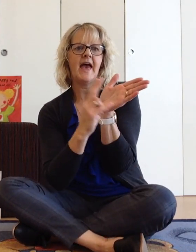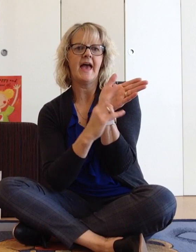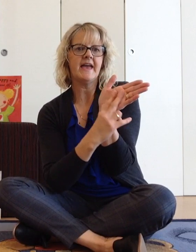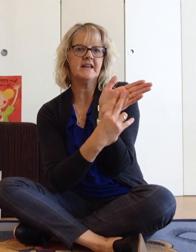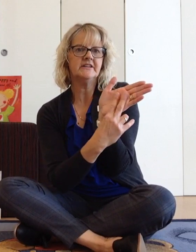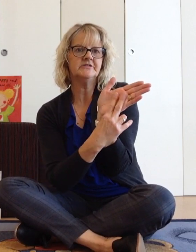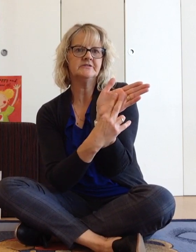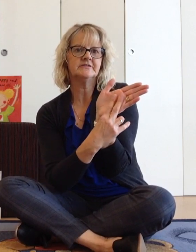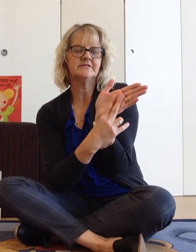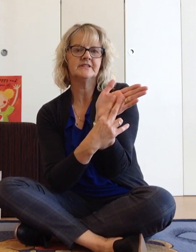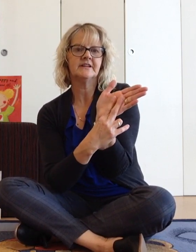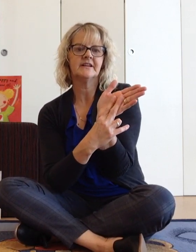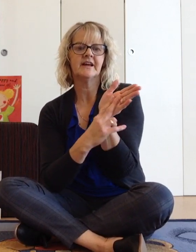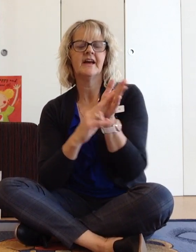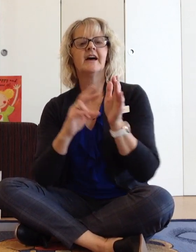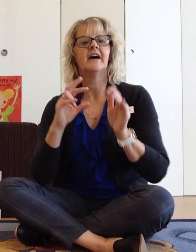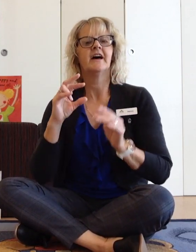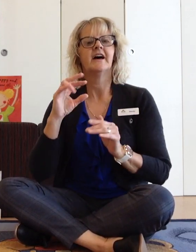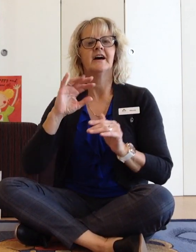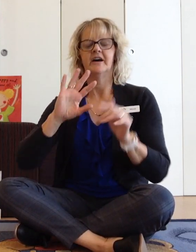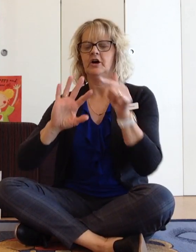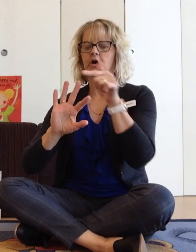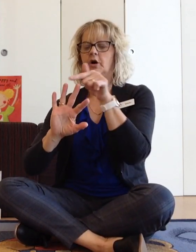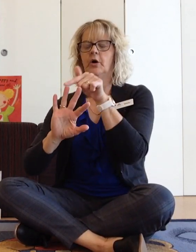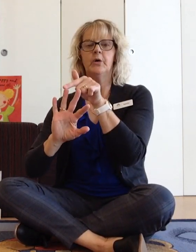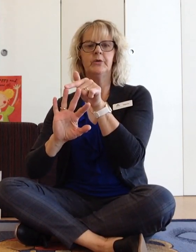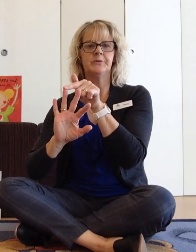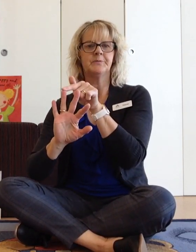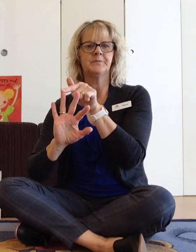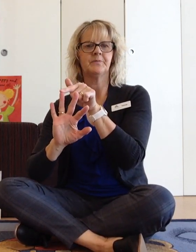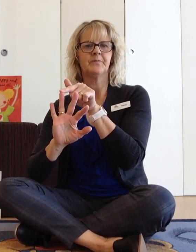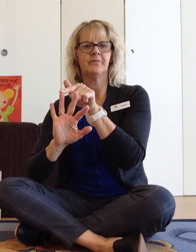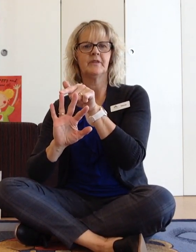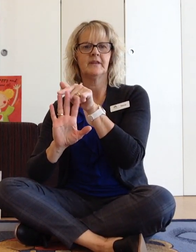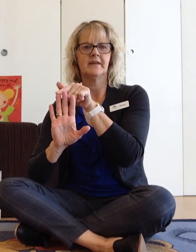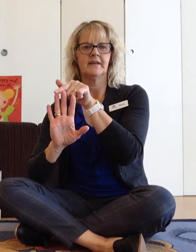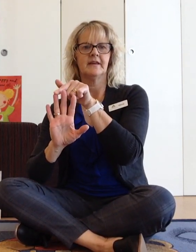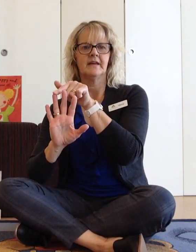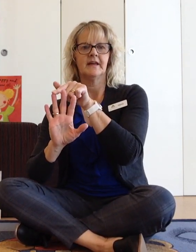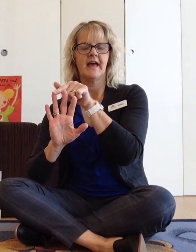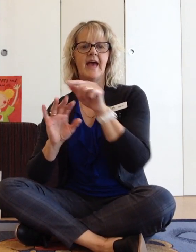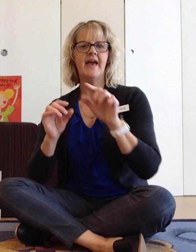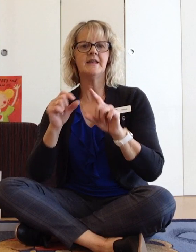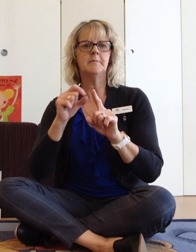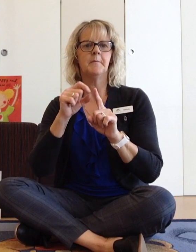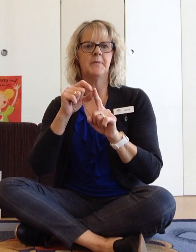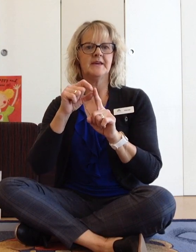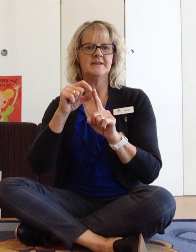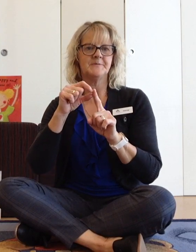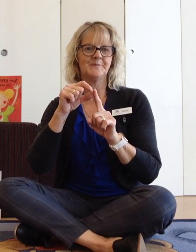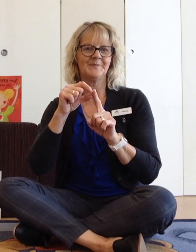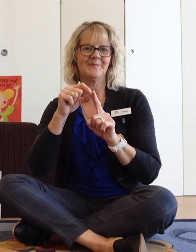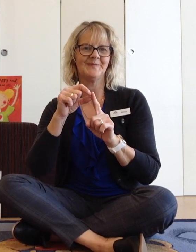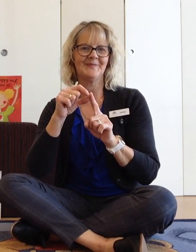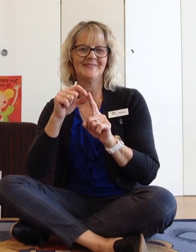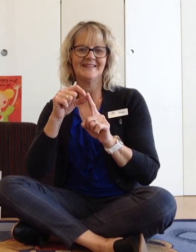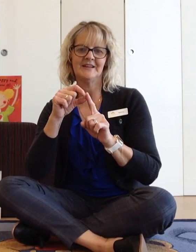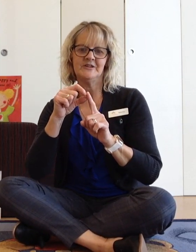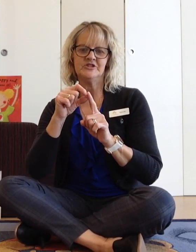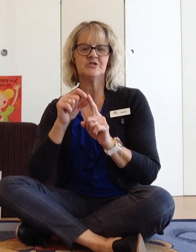N, O and P. Let's do